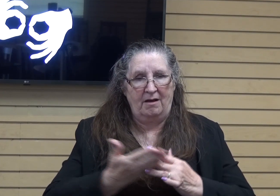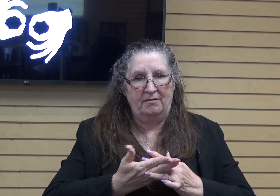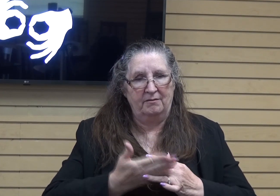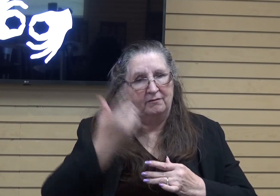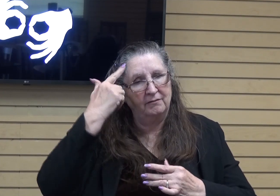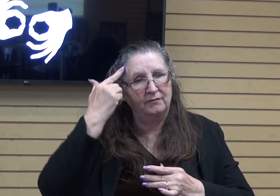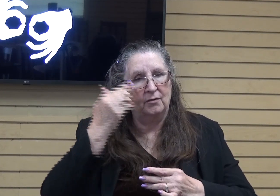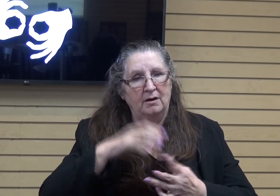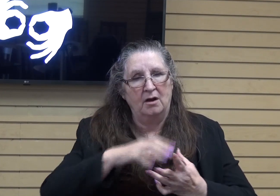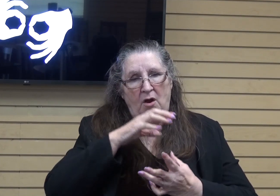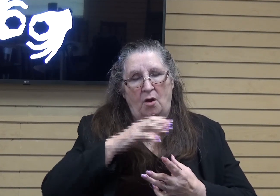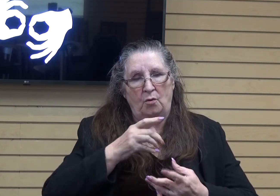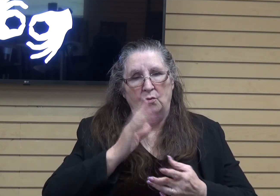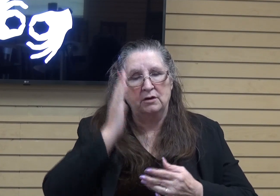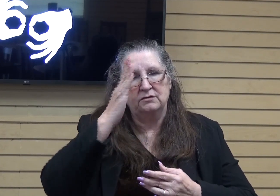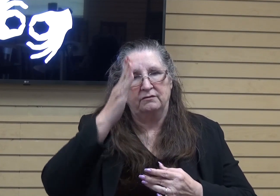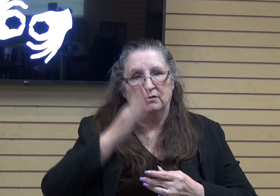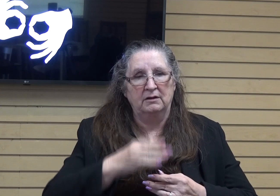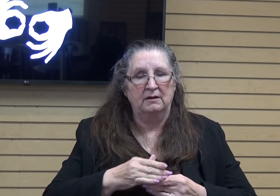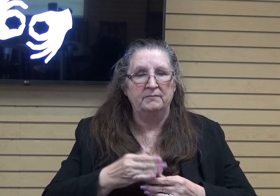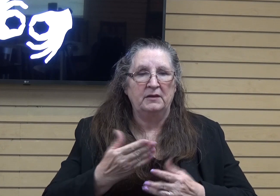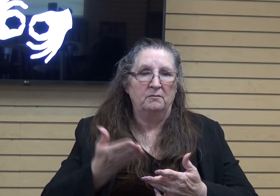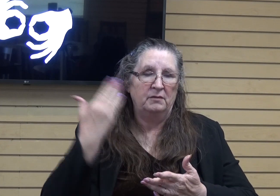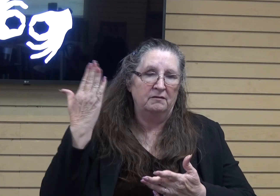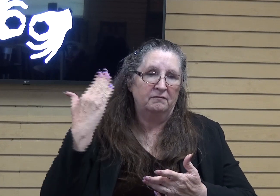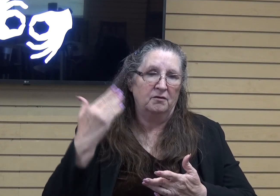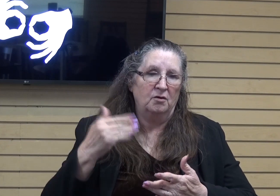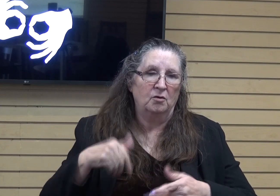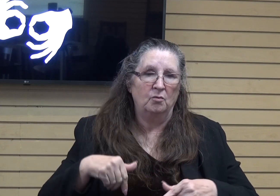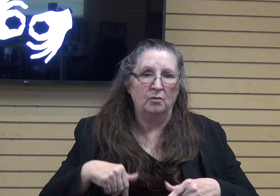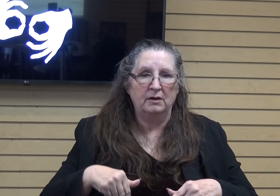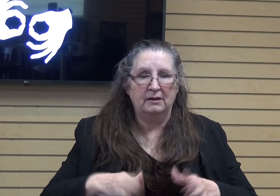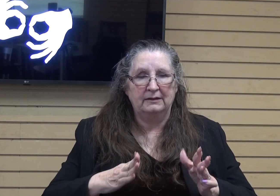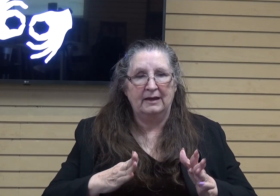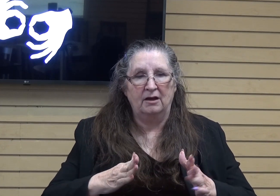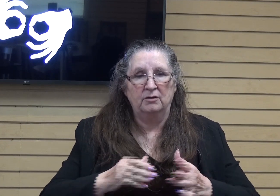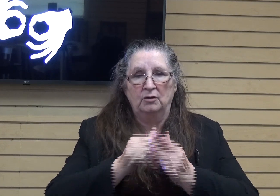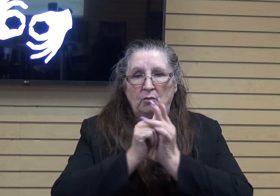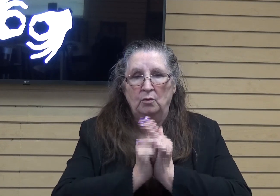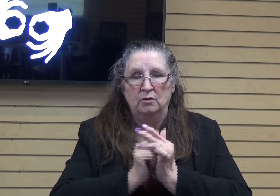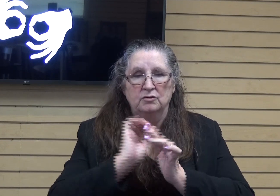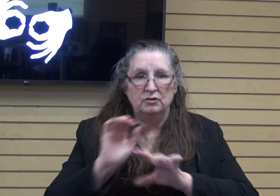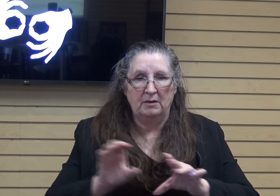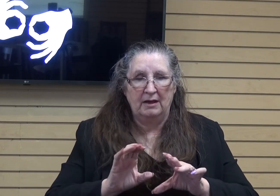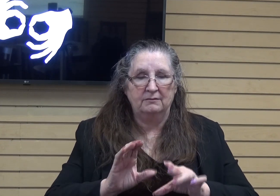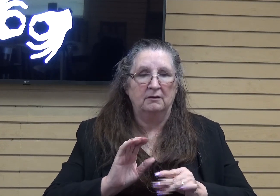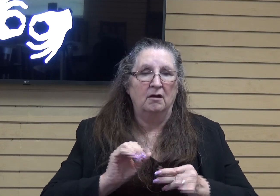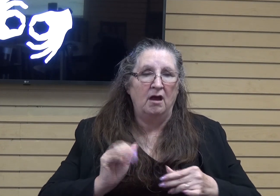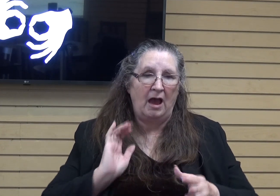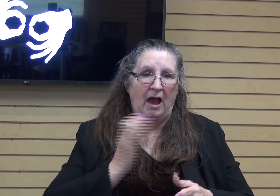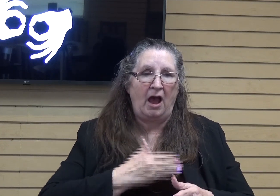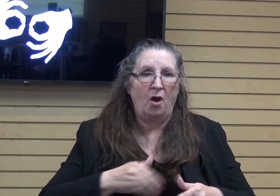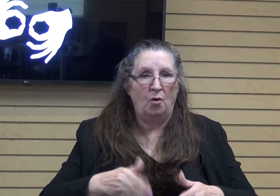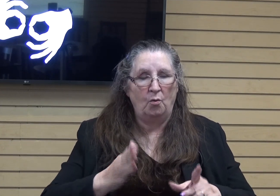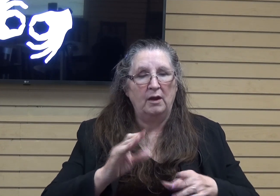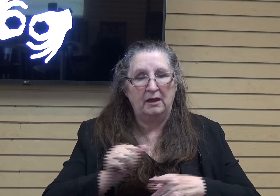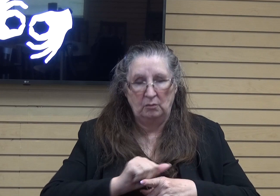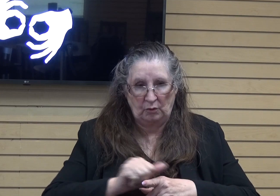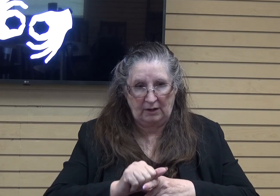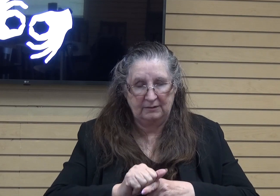Once we were allowed to get on with our specific worship activity, or worship practices, now